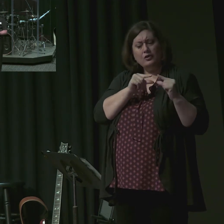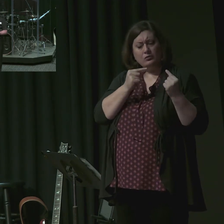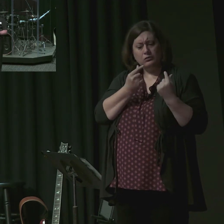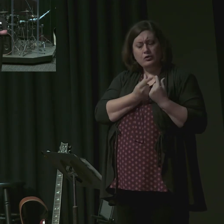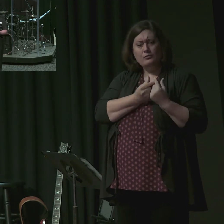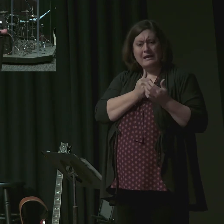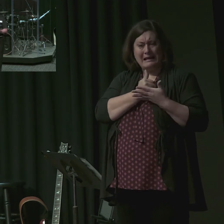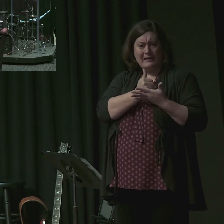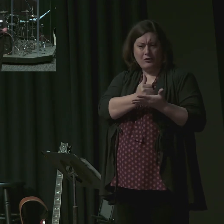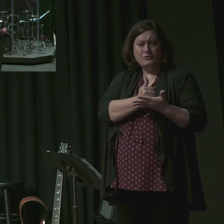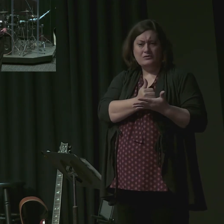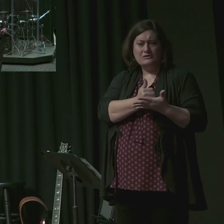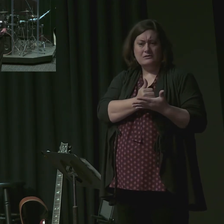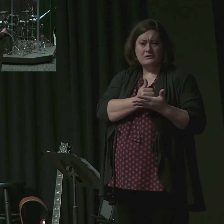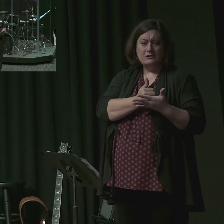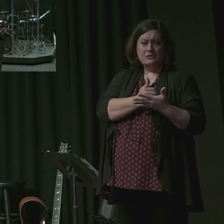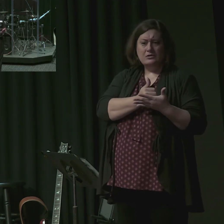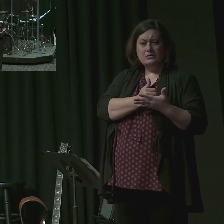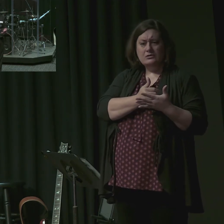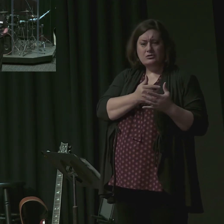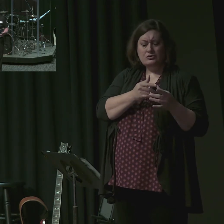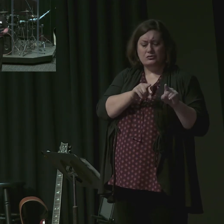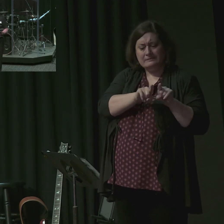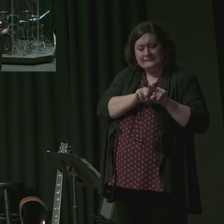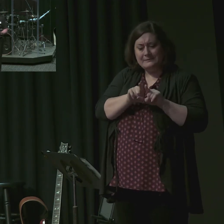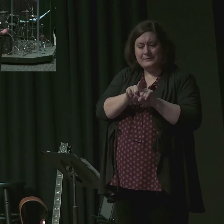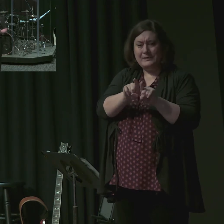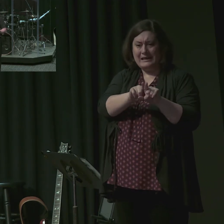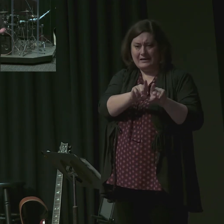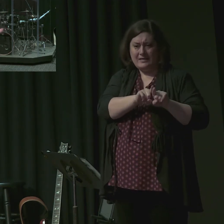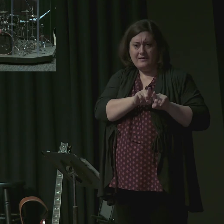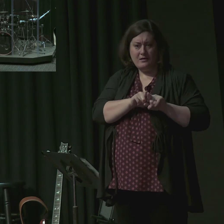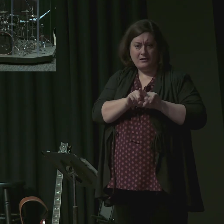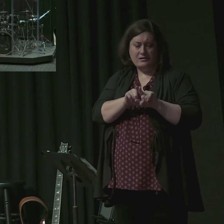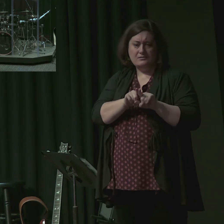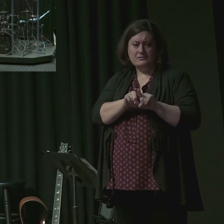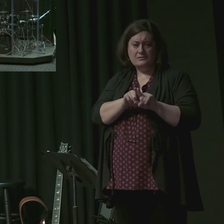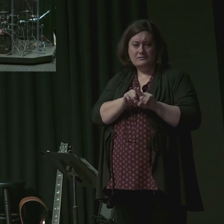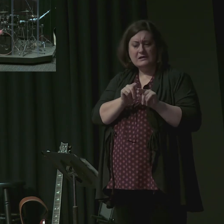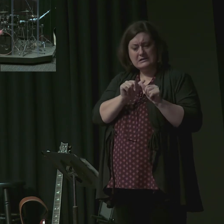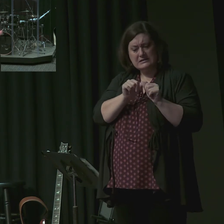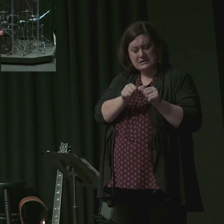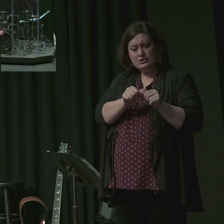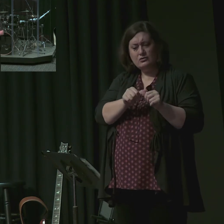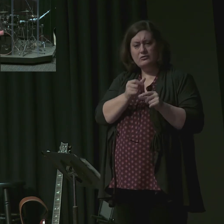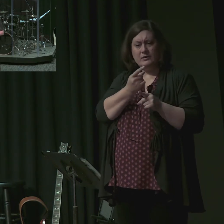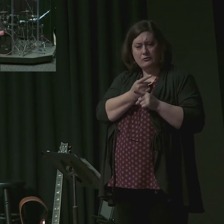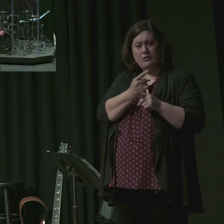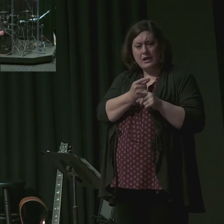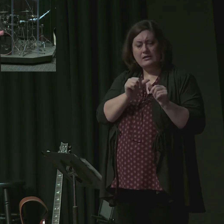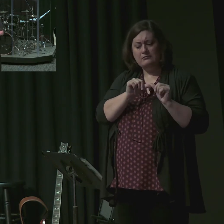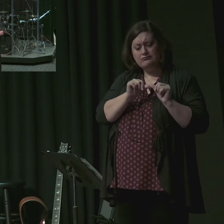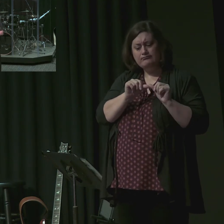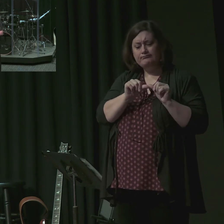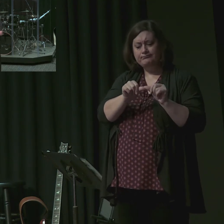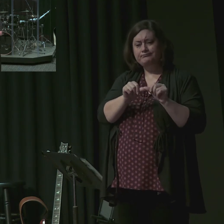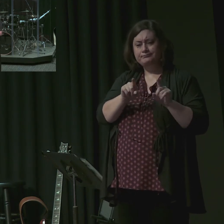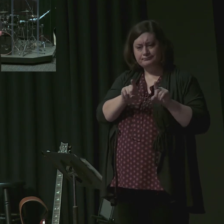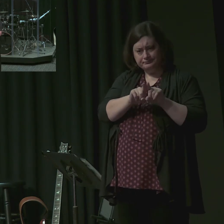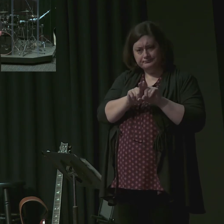There is, after all, the faith to be taught, to be held, to be proclaimed.